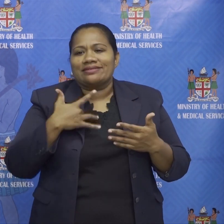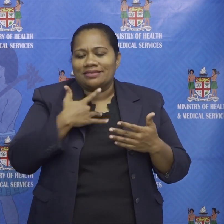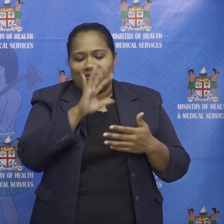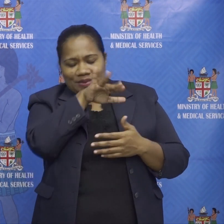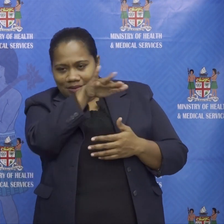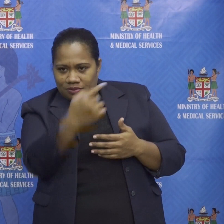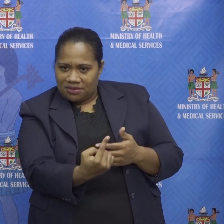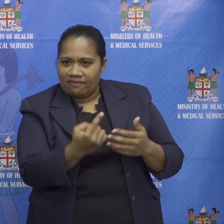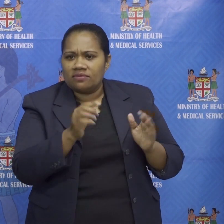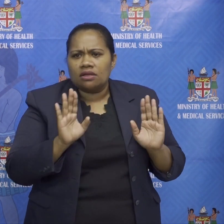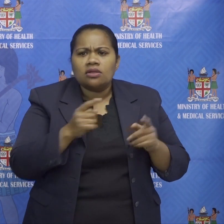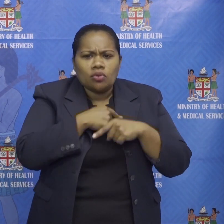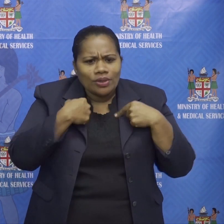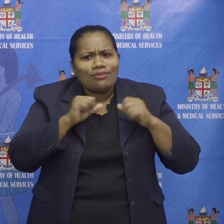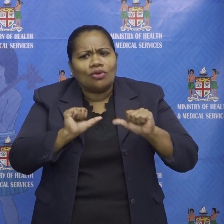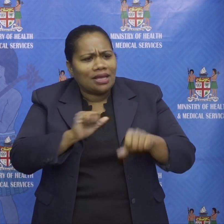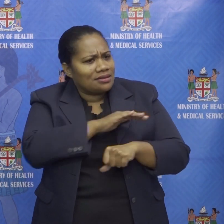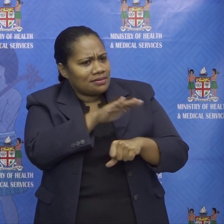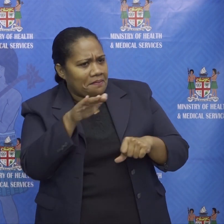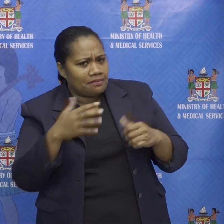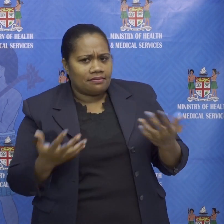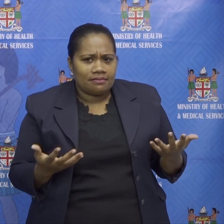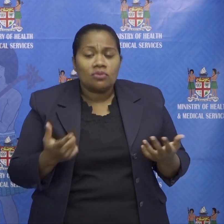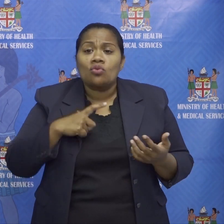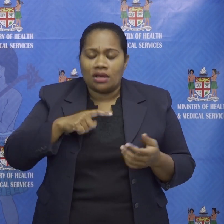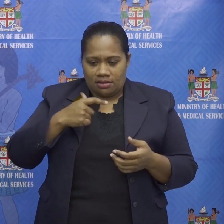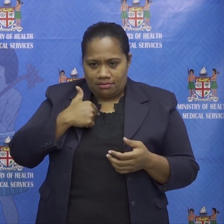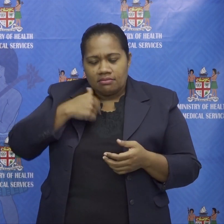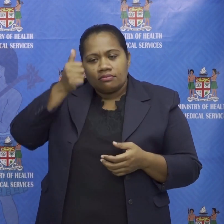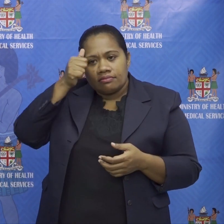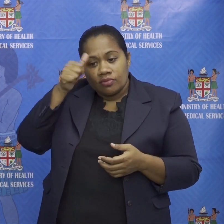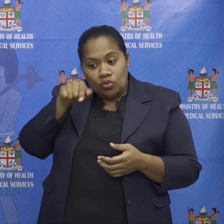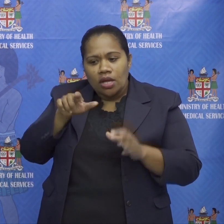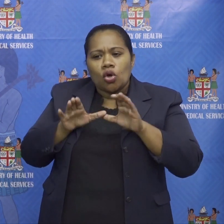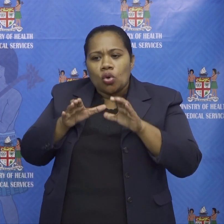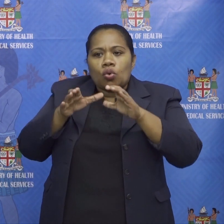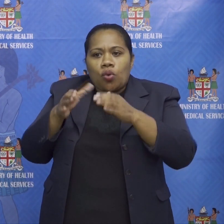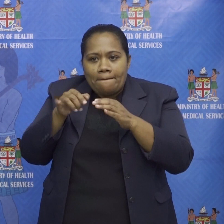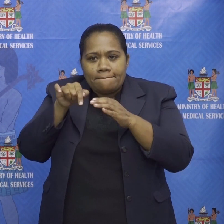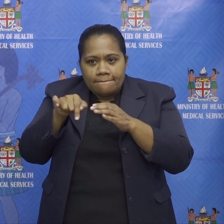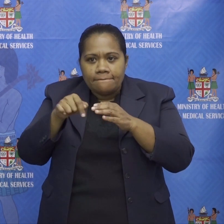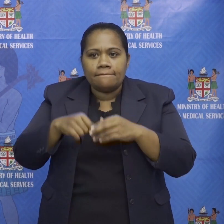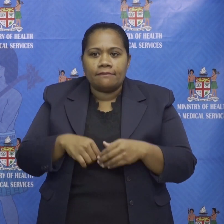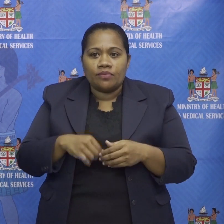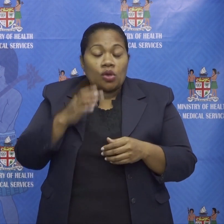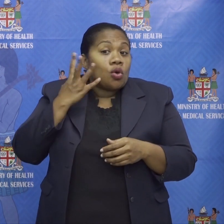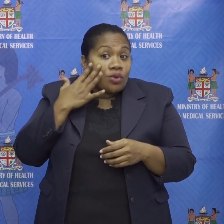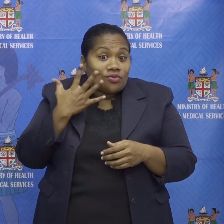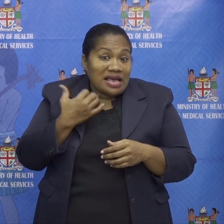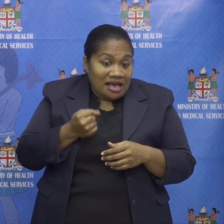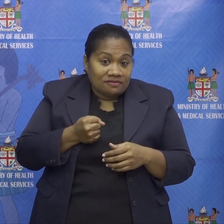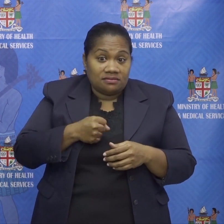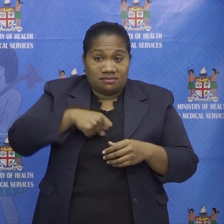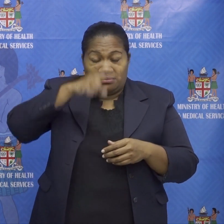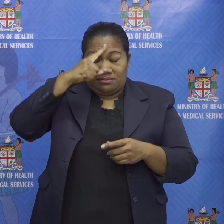we're protecting them because i do know that those are the group that will overwhelm once we have a lot of sick people